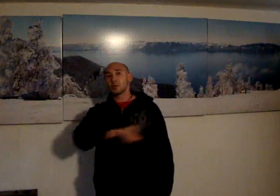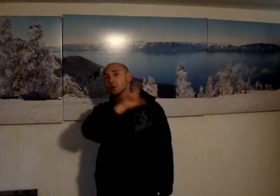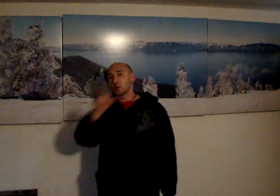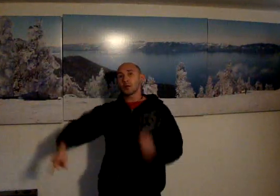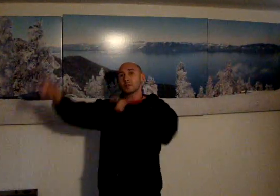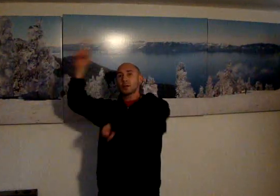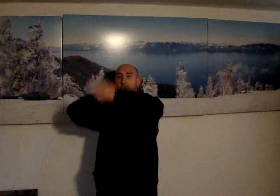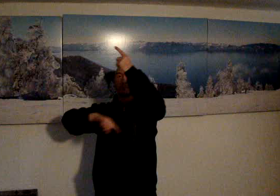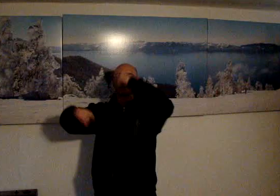the Lord has come